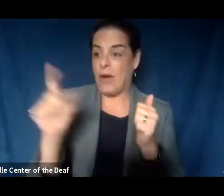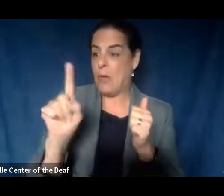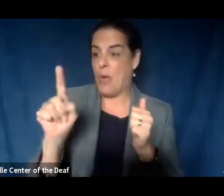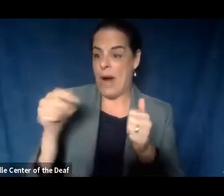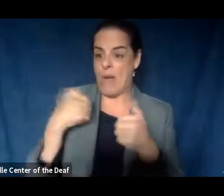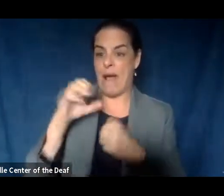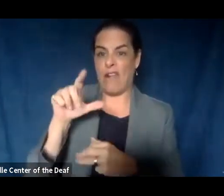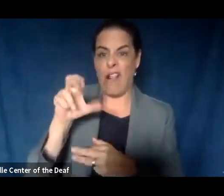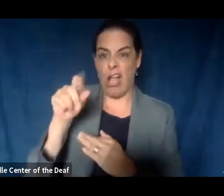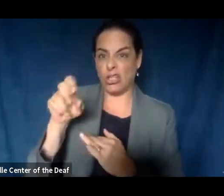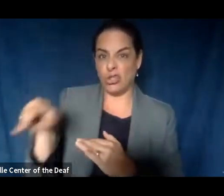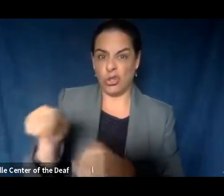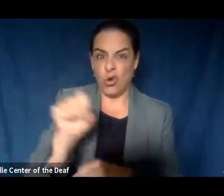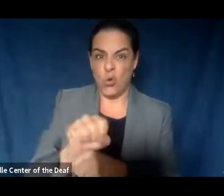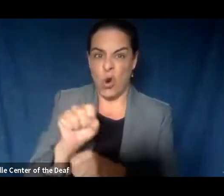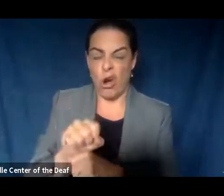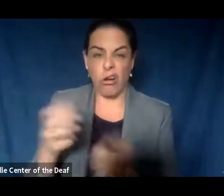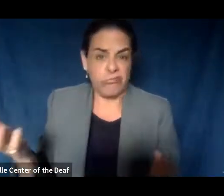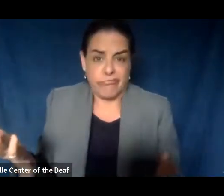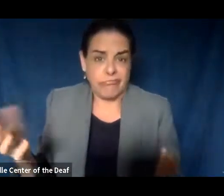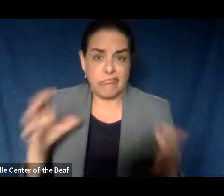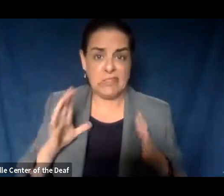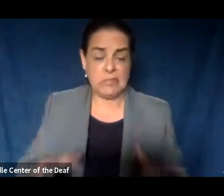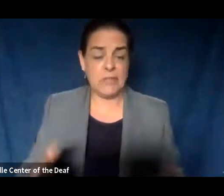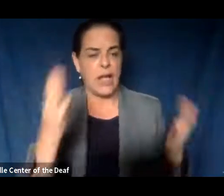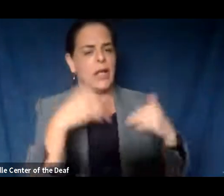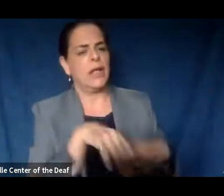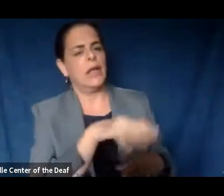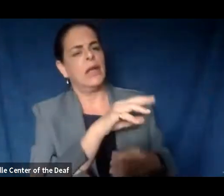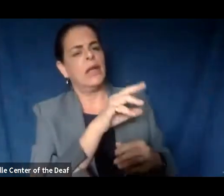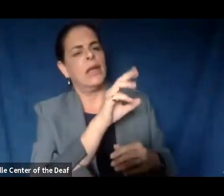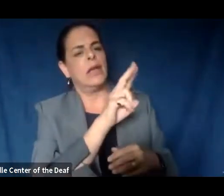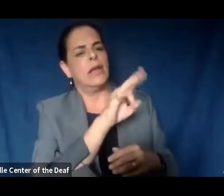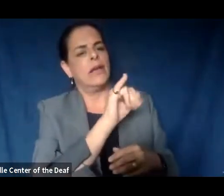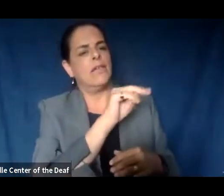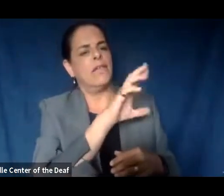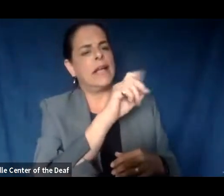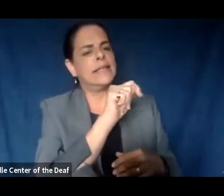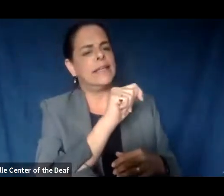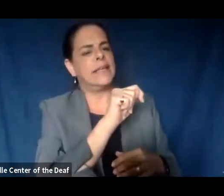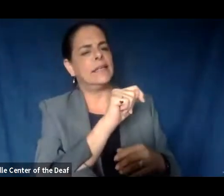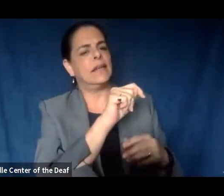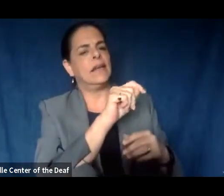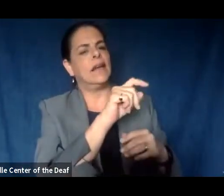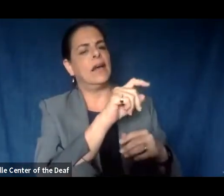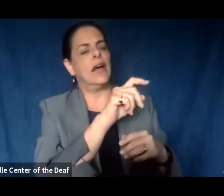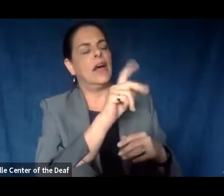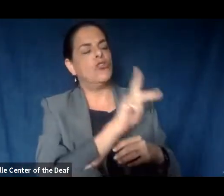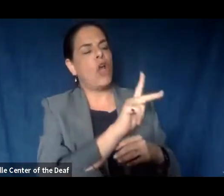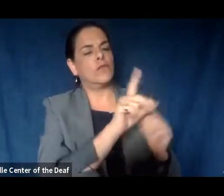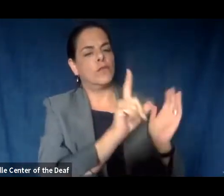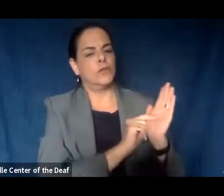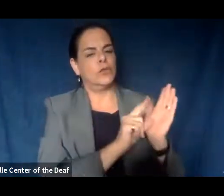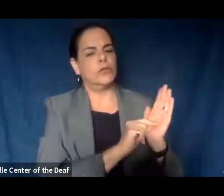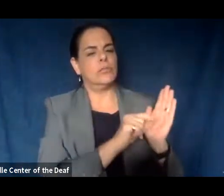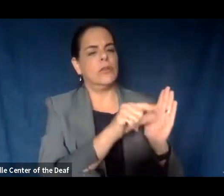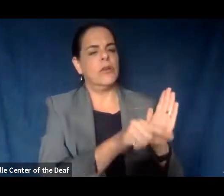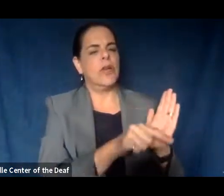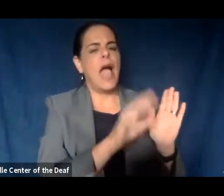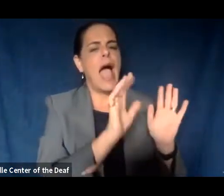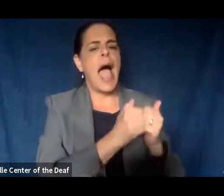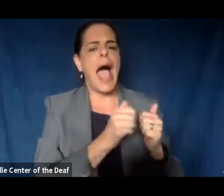From Vincent from the Sentinel, how far beyond the red line did the case increase get and how significant was the increase?